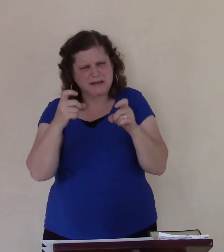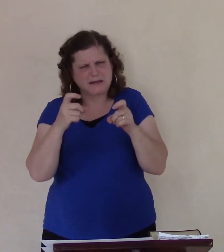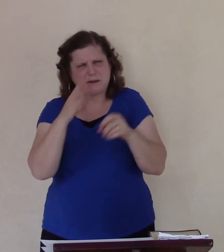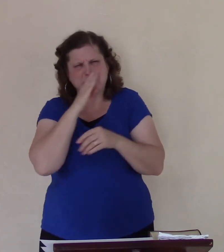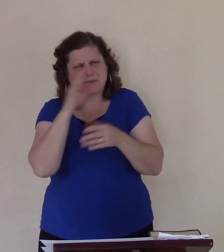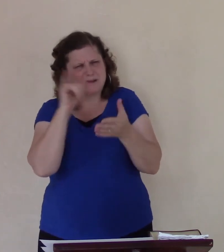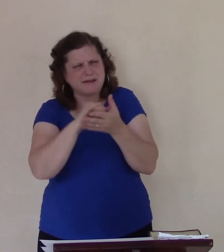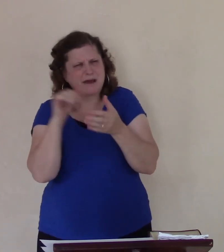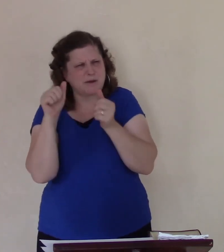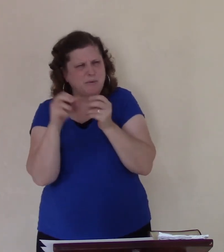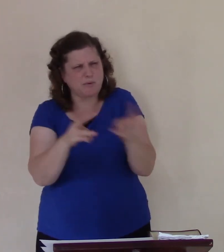No.